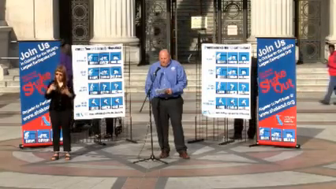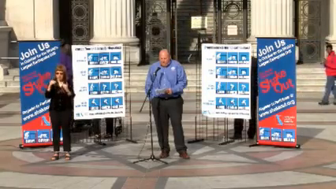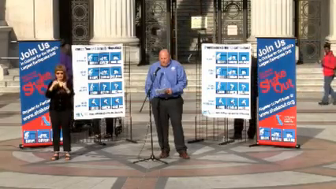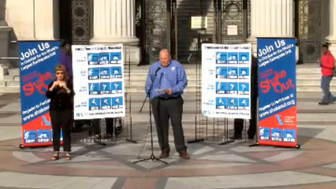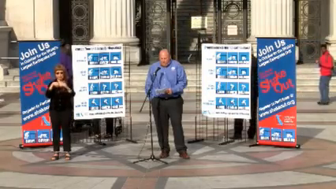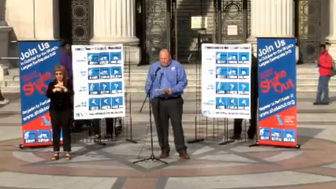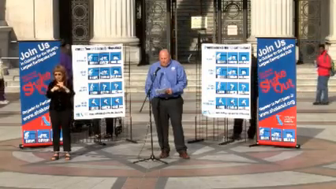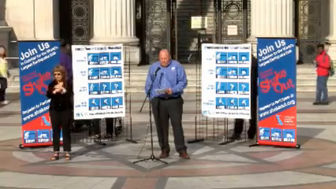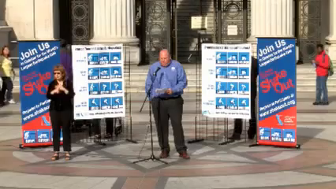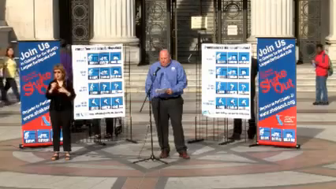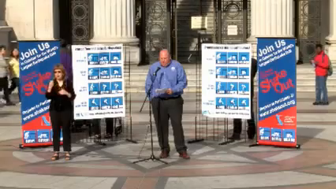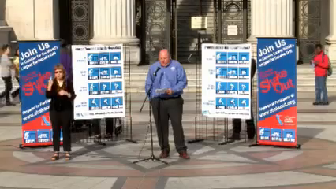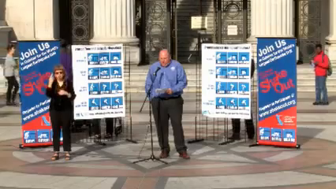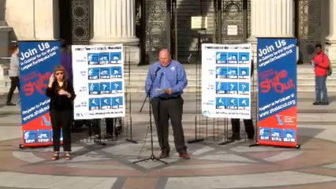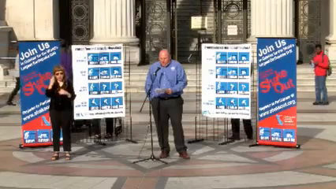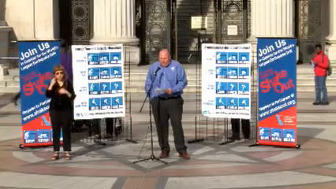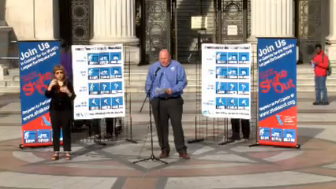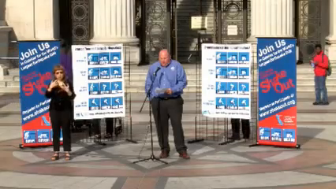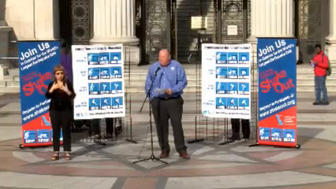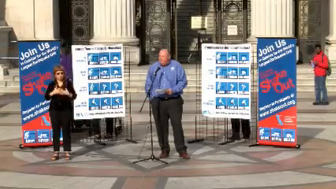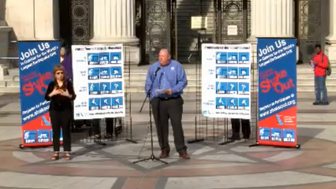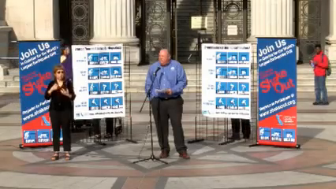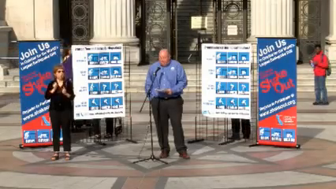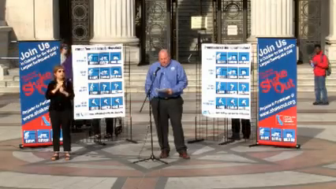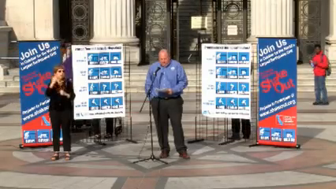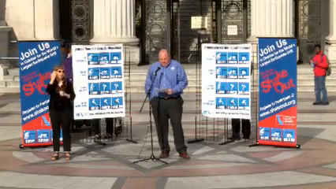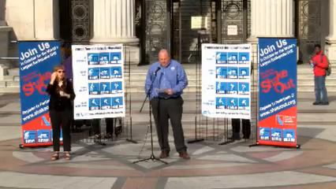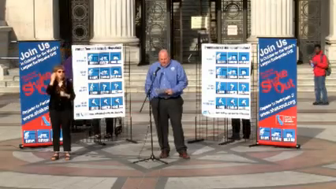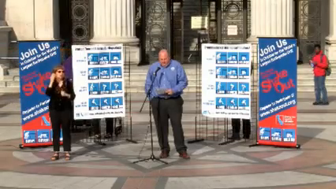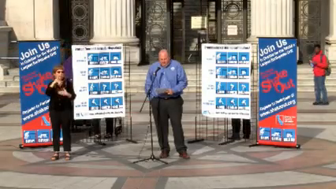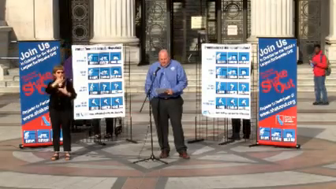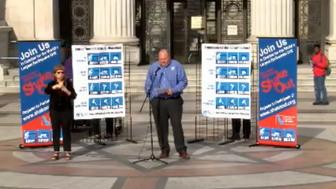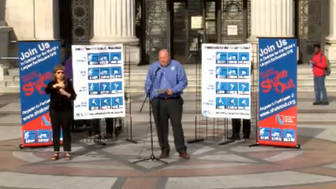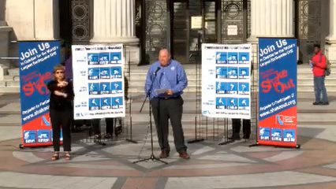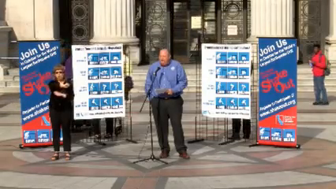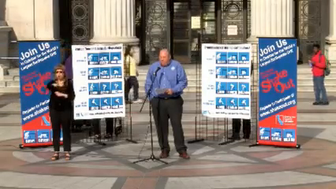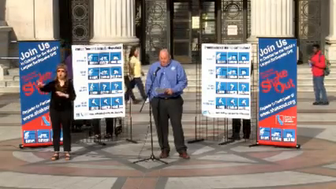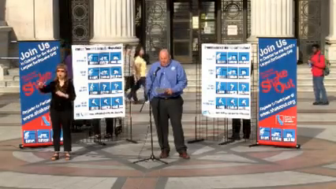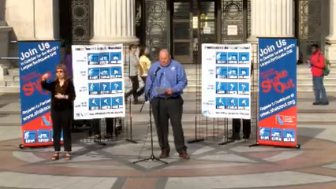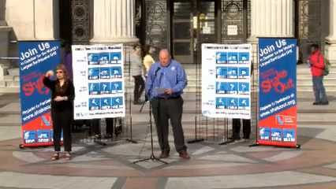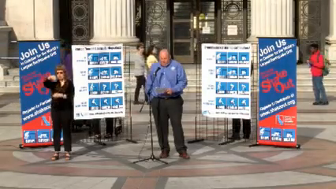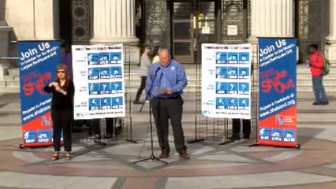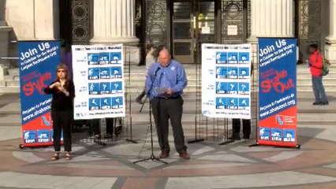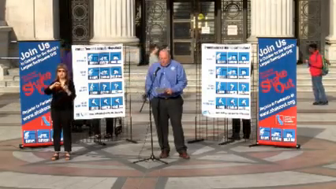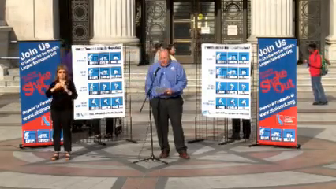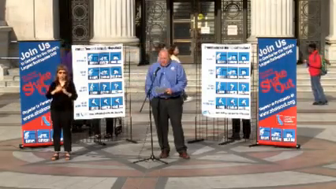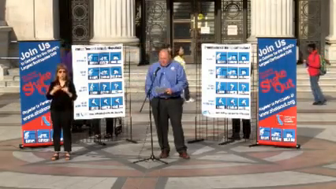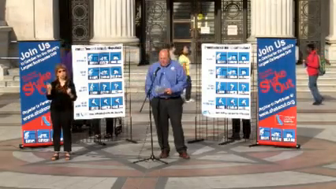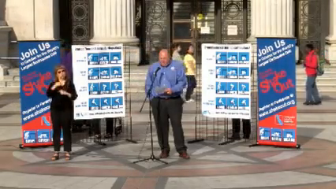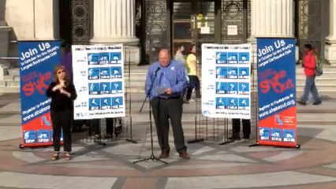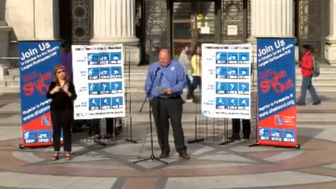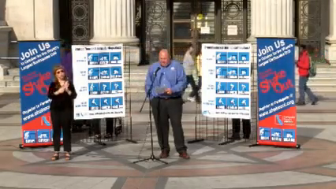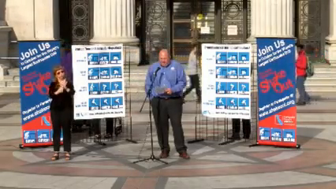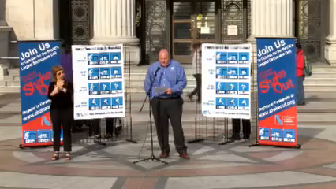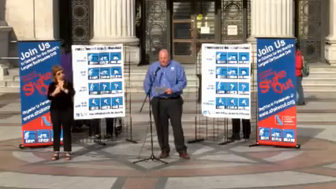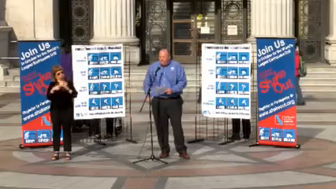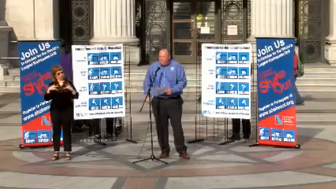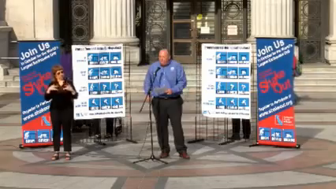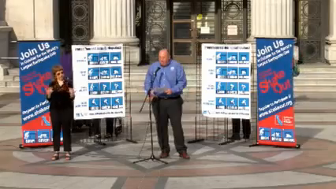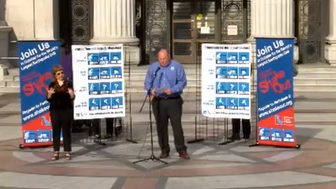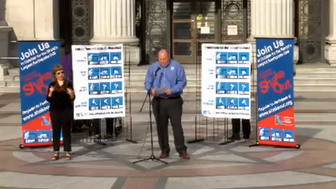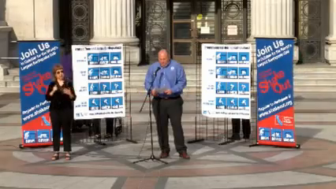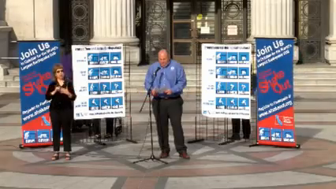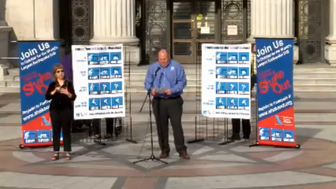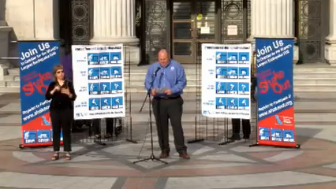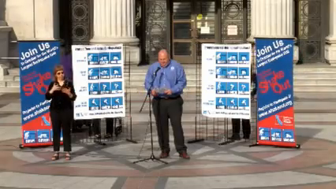with conscious inclusion of all into the whole community. Today is an opportunity to showcase an event that defines the